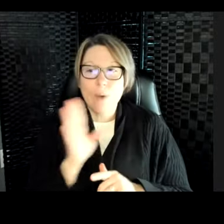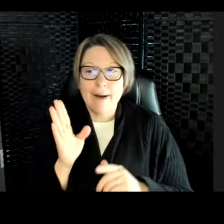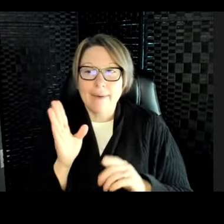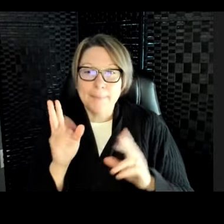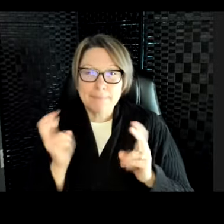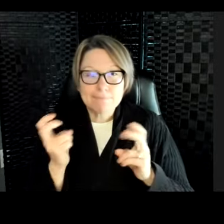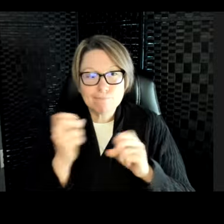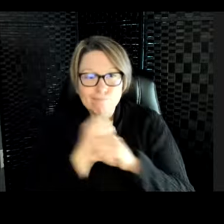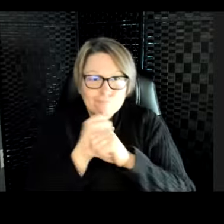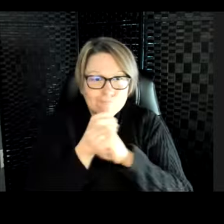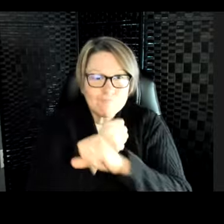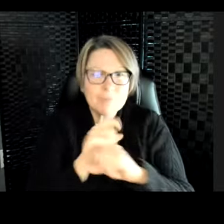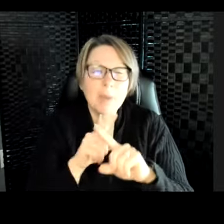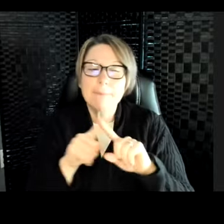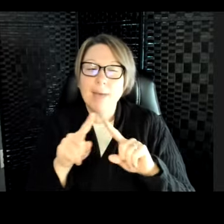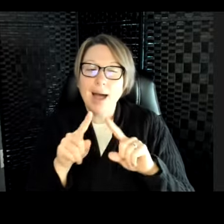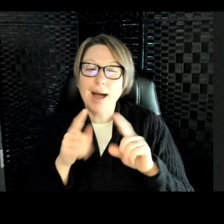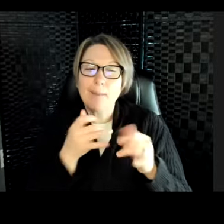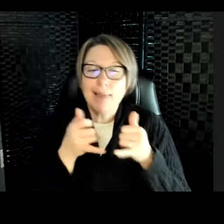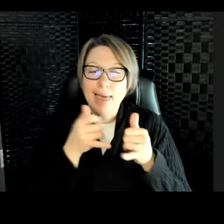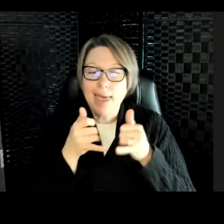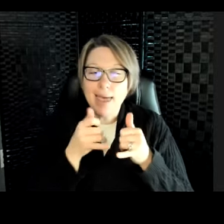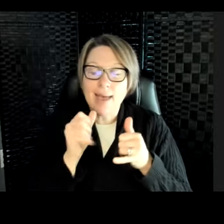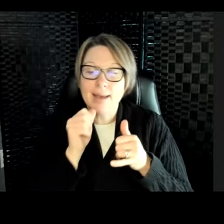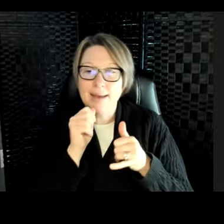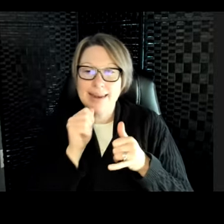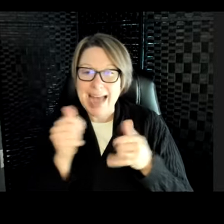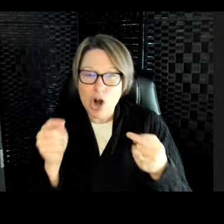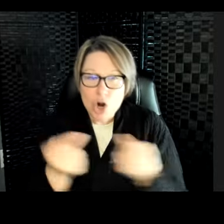to hurt each other. They're just learning how to use their muscles.